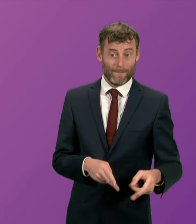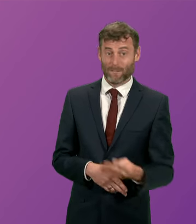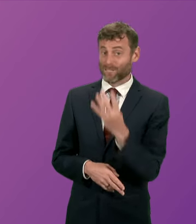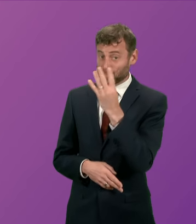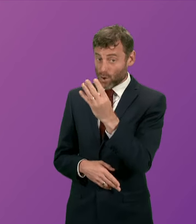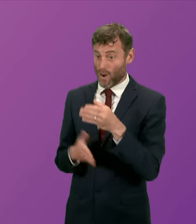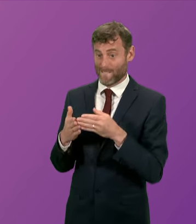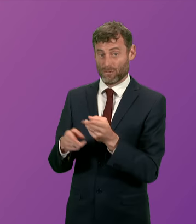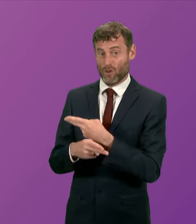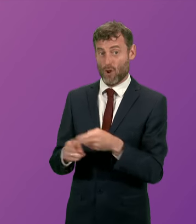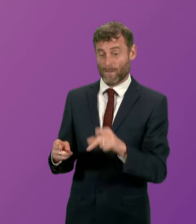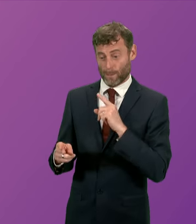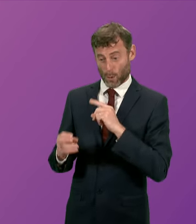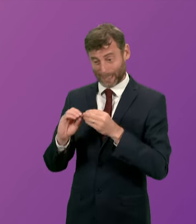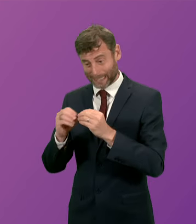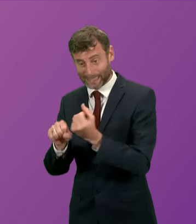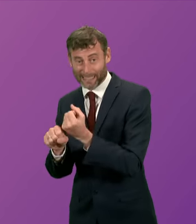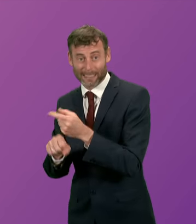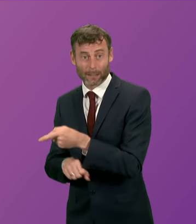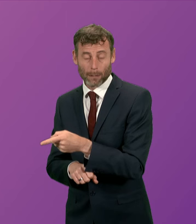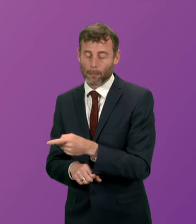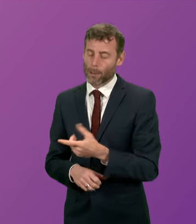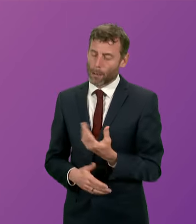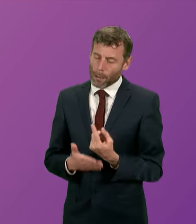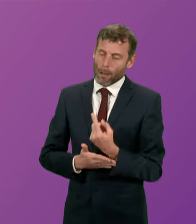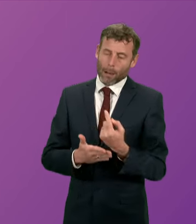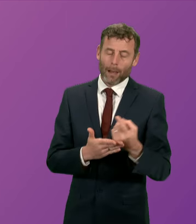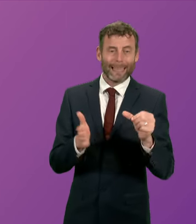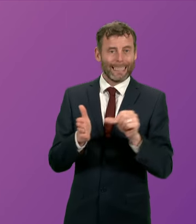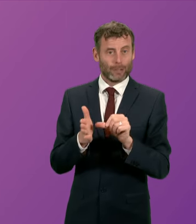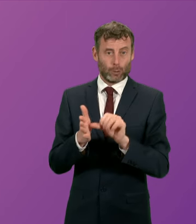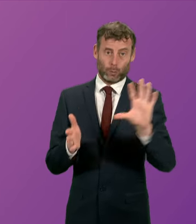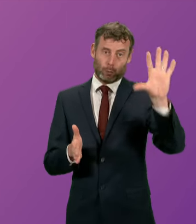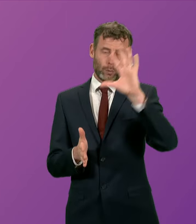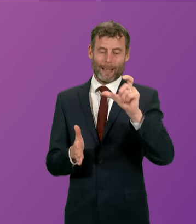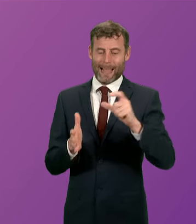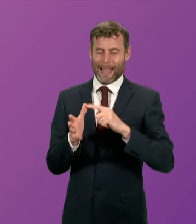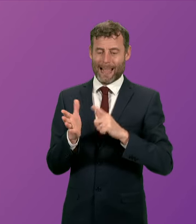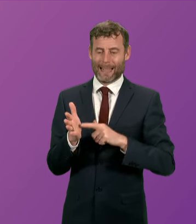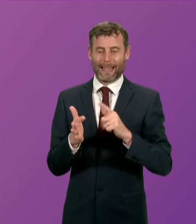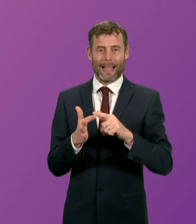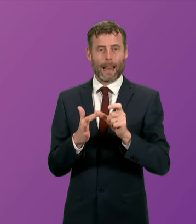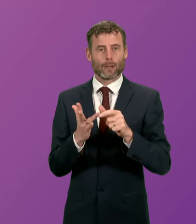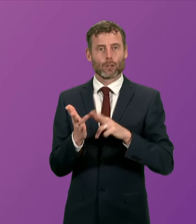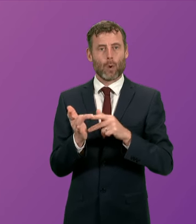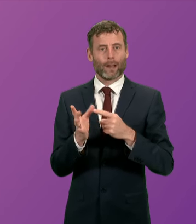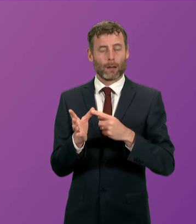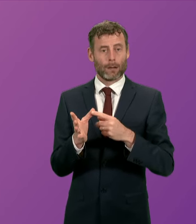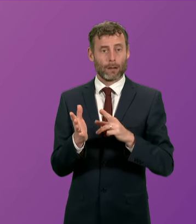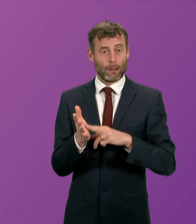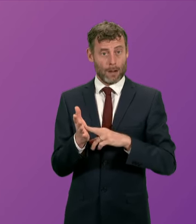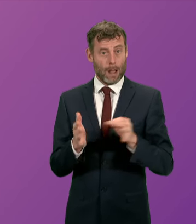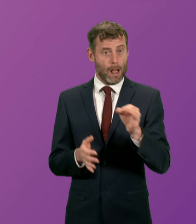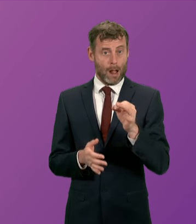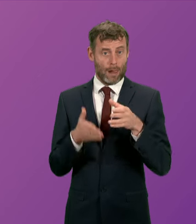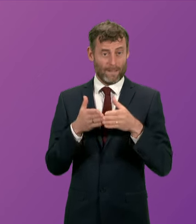and that's on top of long-standing issues on the Arran route of the Caledonian Isles vessel is undergoing a series of